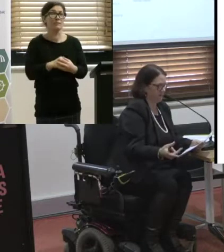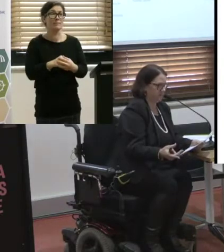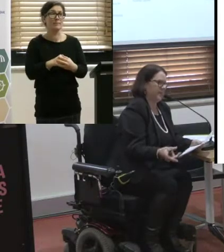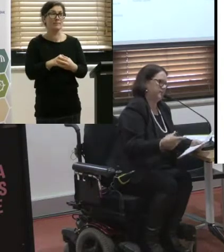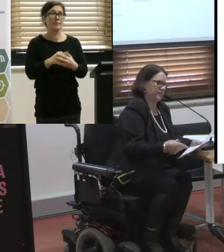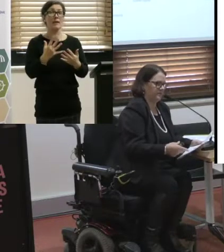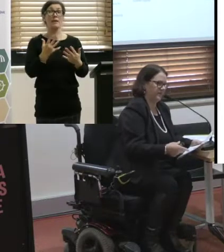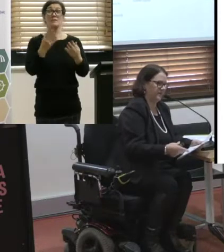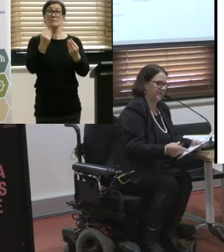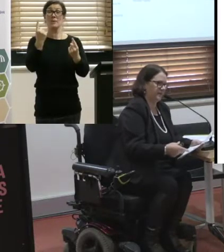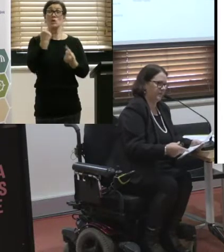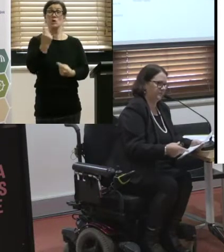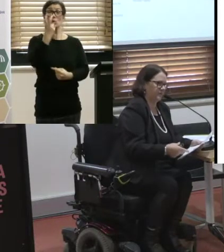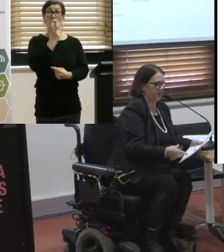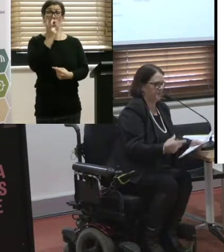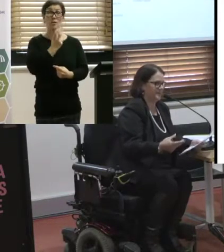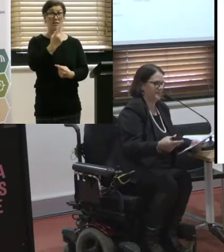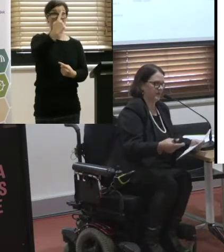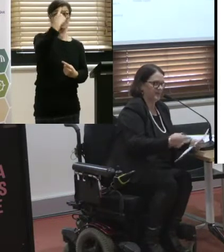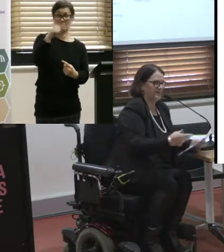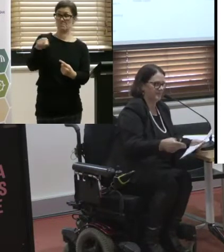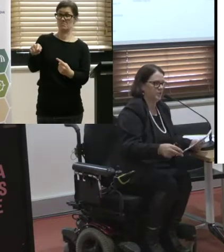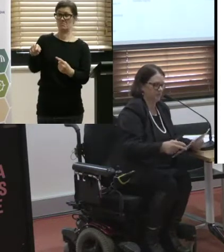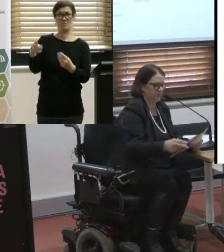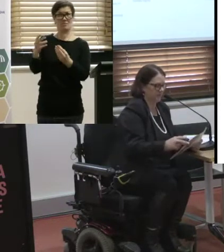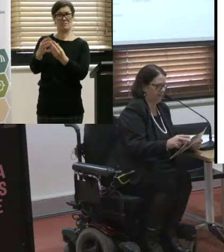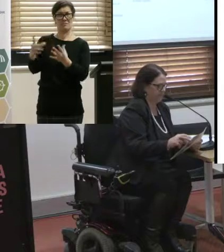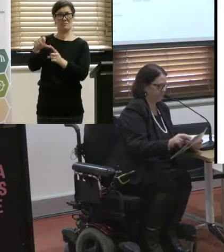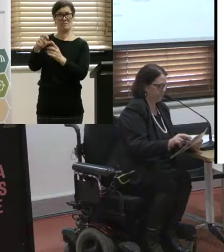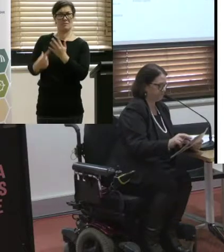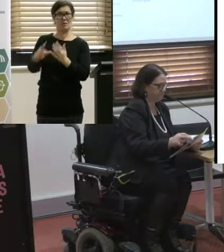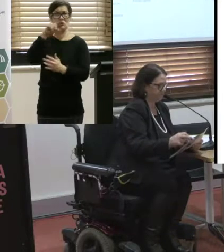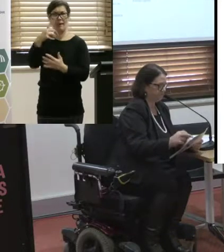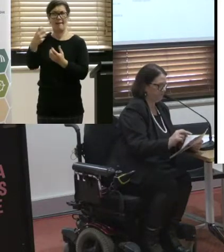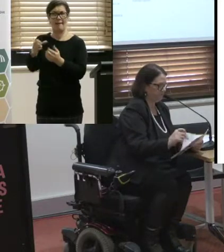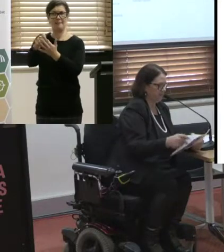senior can actually have a disability. We're not necessarily, you the intersections between them.